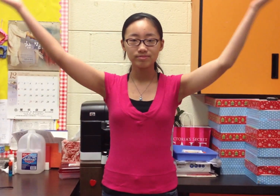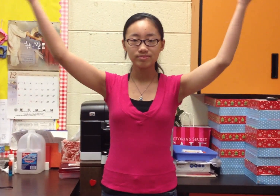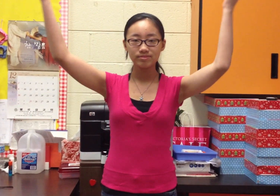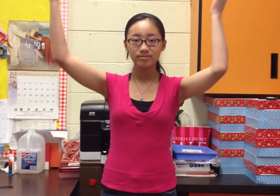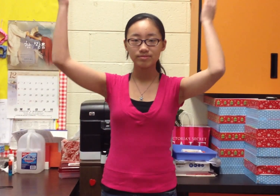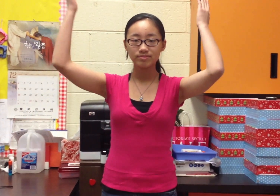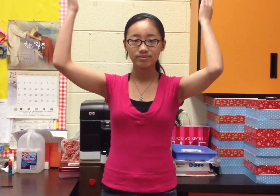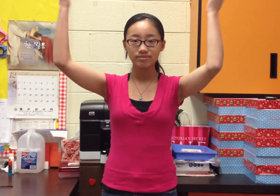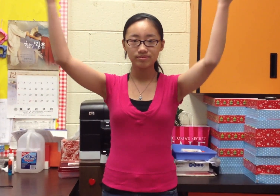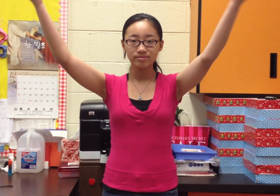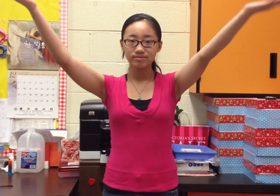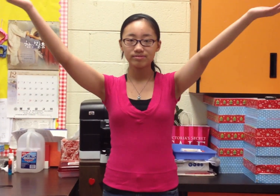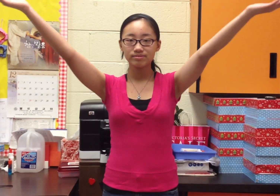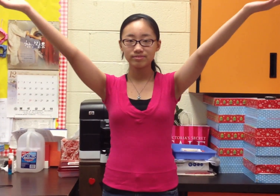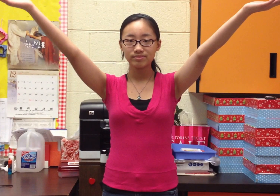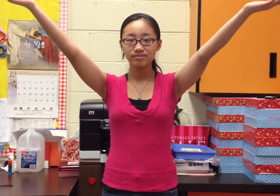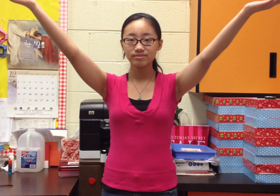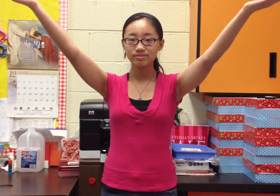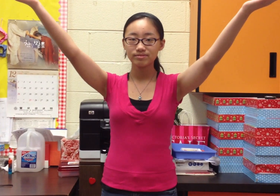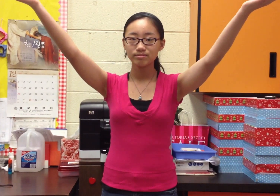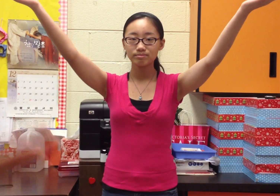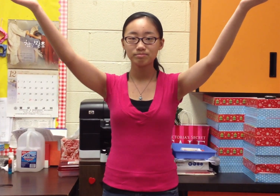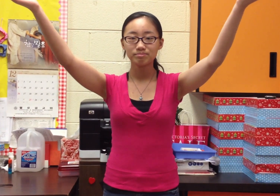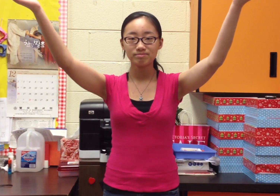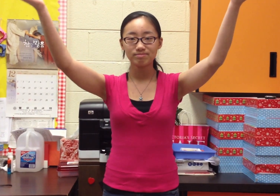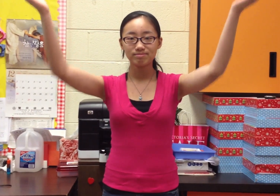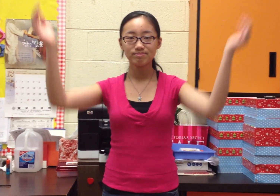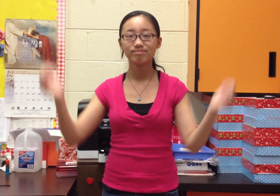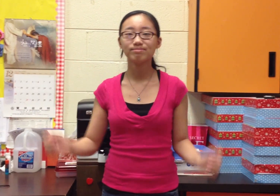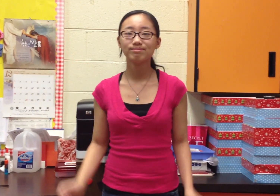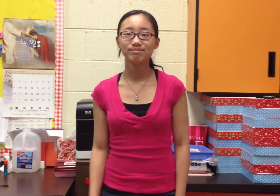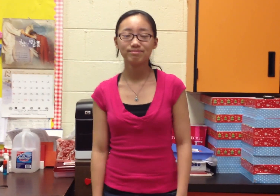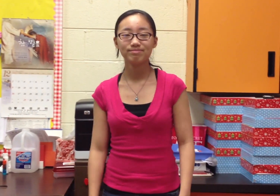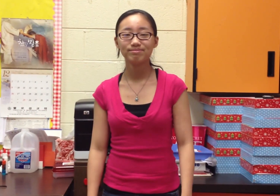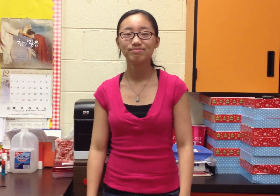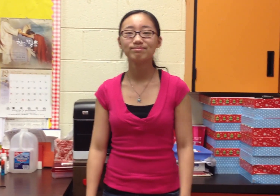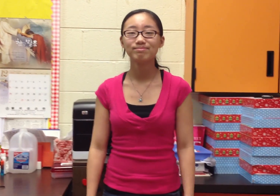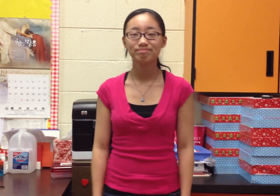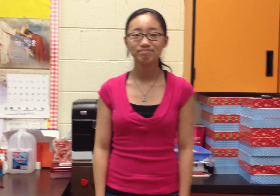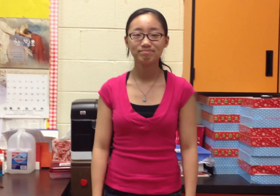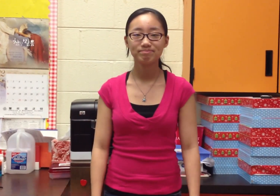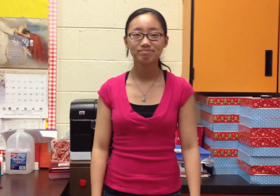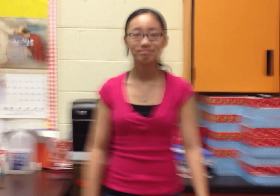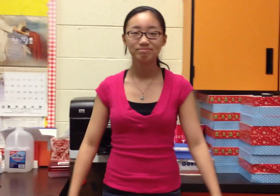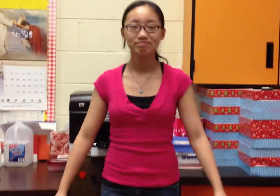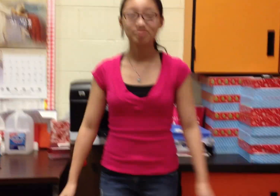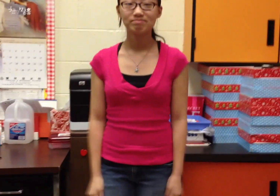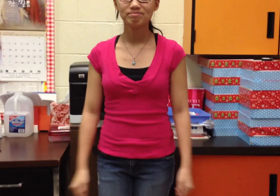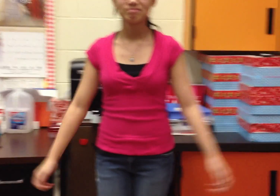come from the come from You